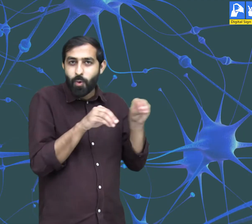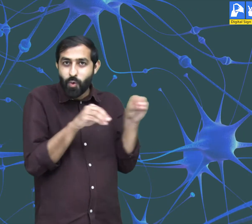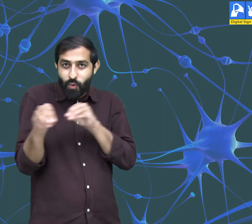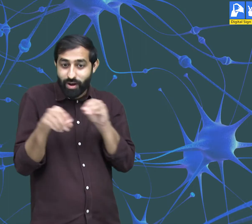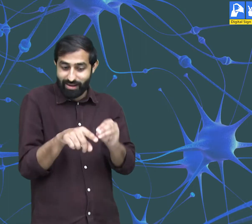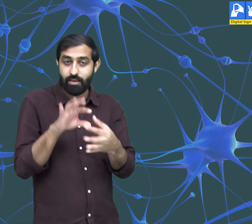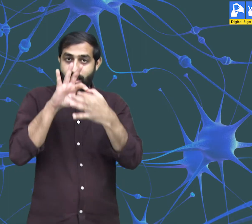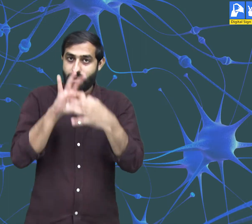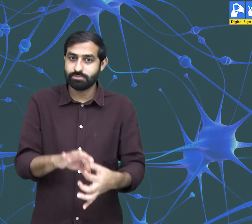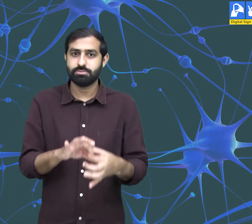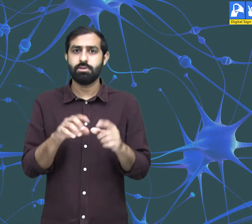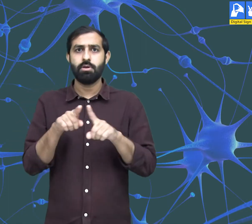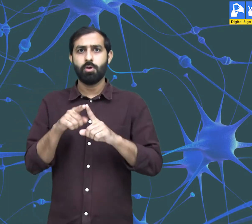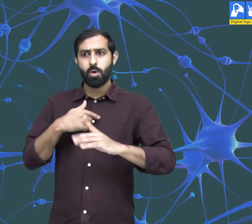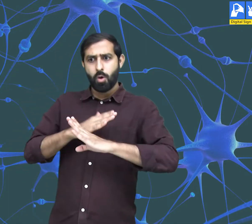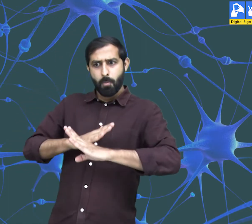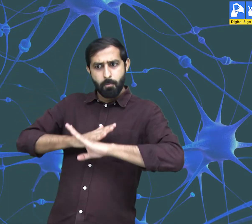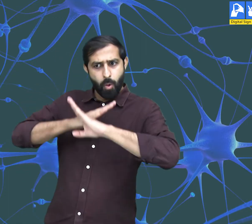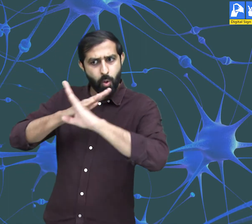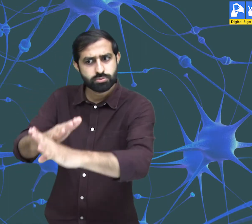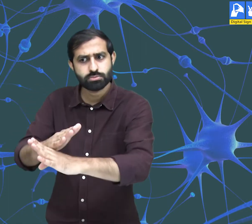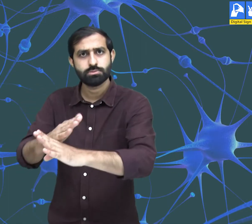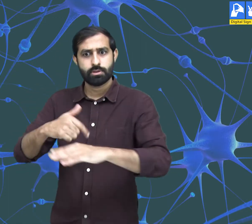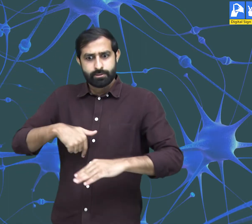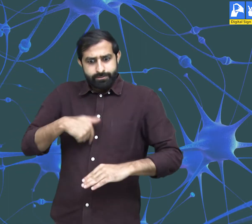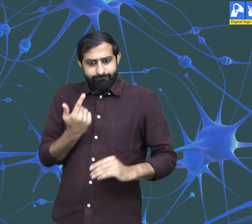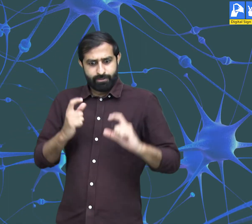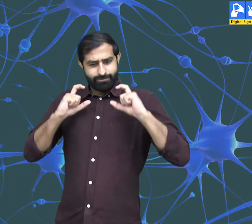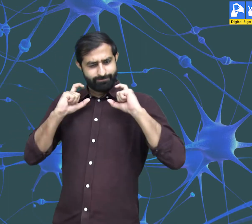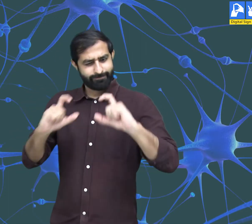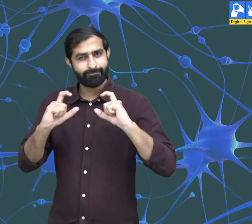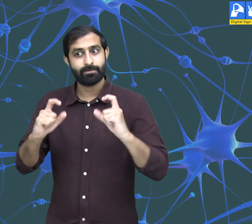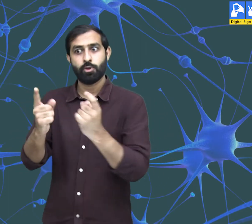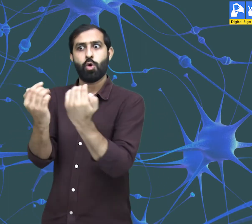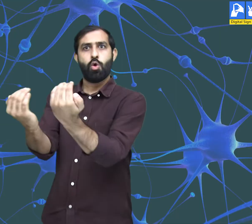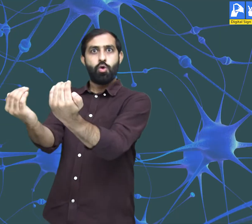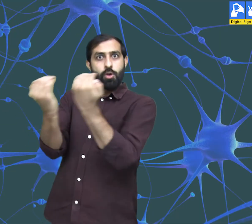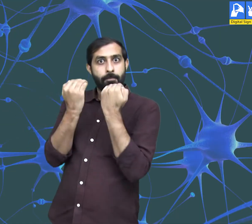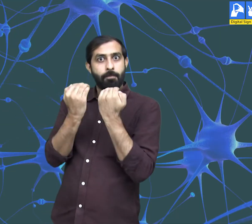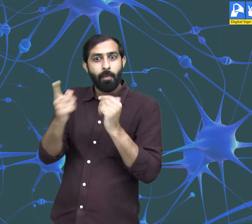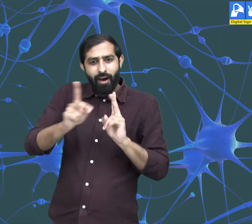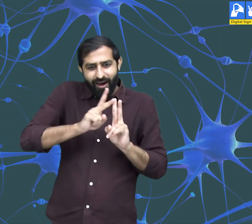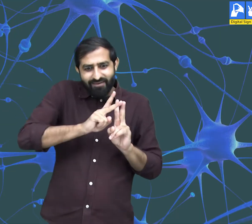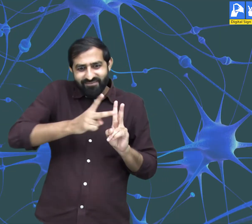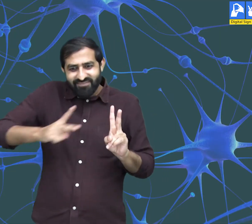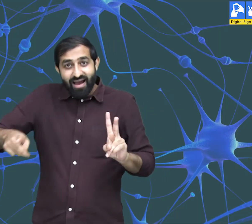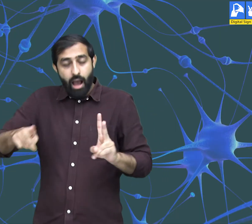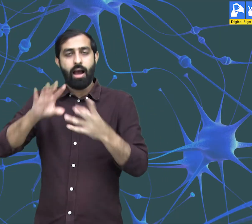Movement is used by organisms for doing some action for protecting the self